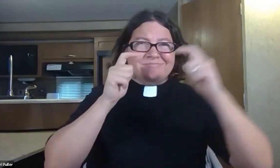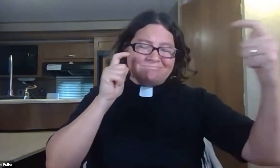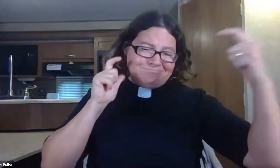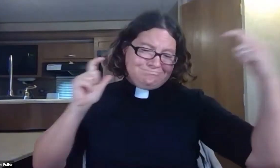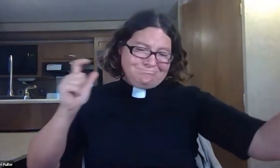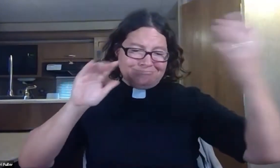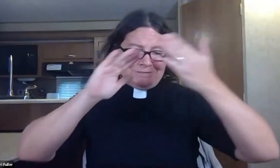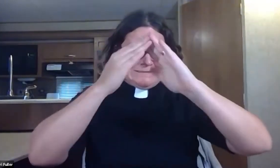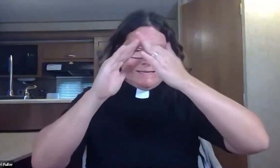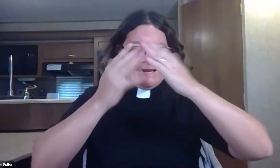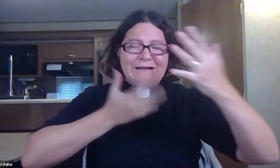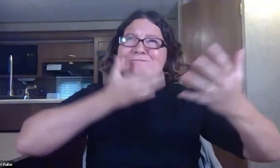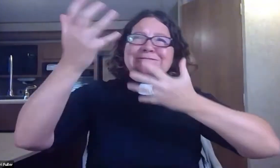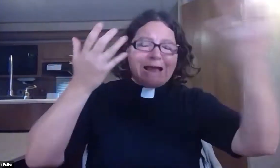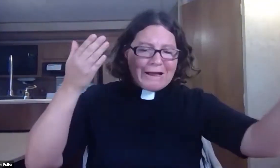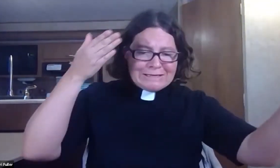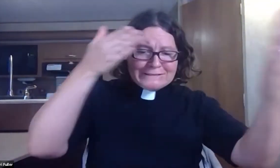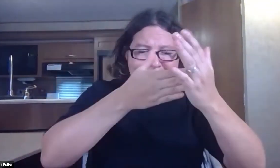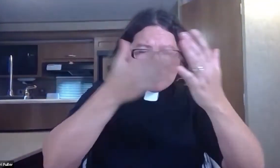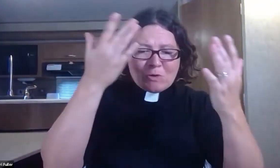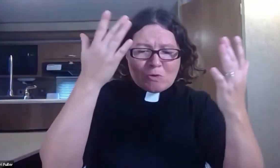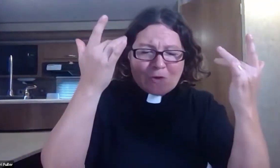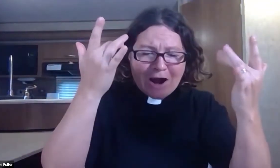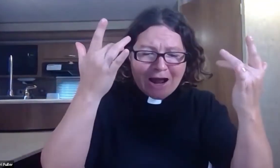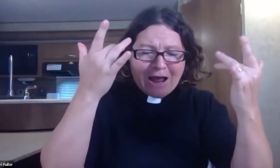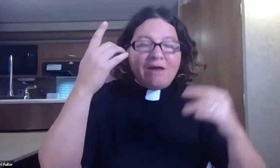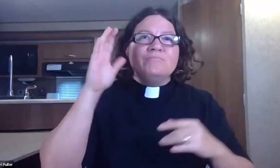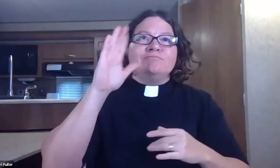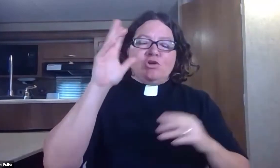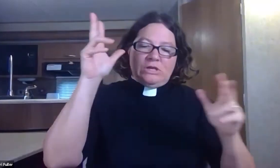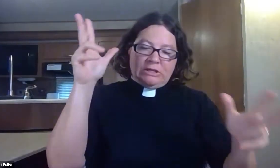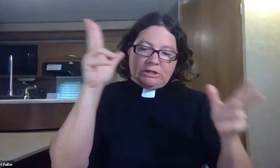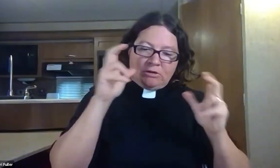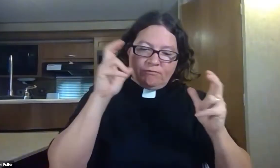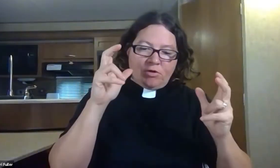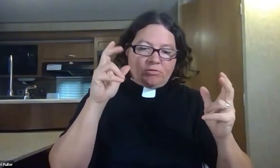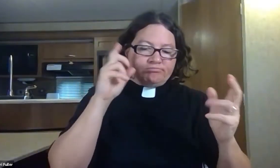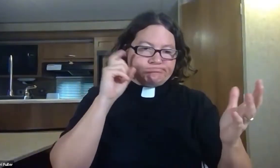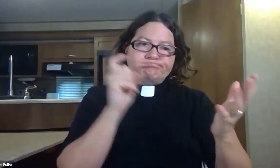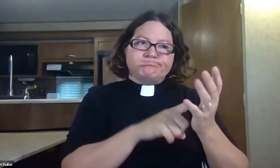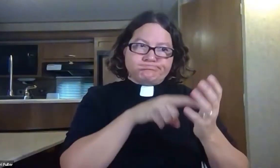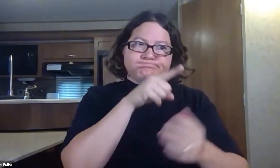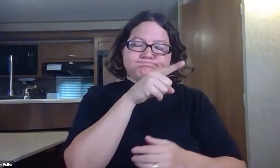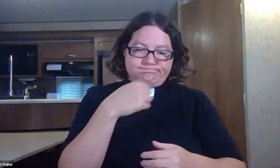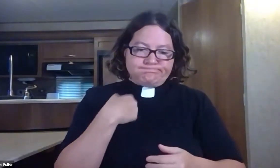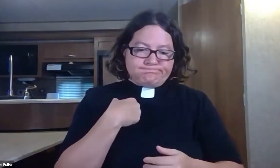and cry out against it. For their evil has come to my attention.